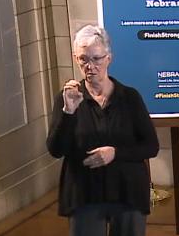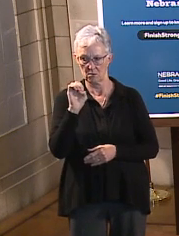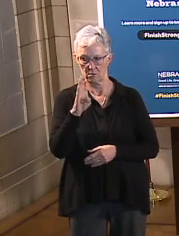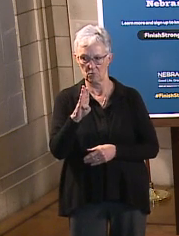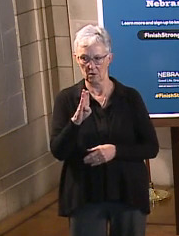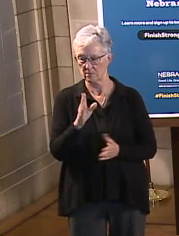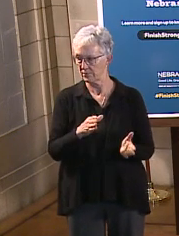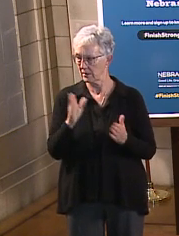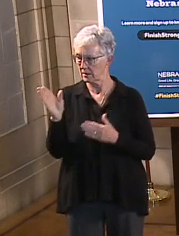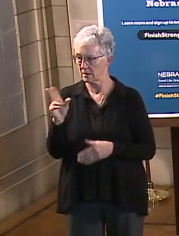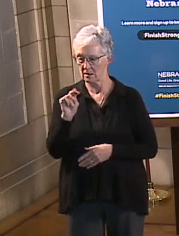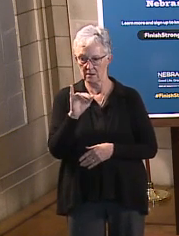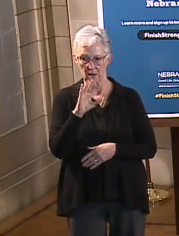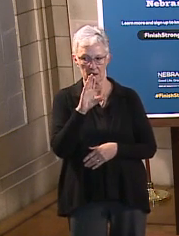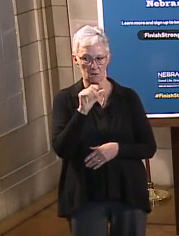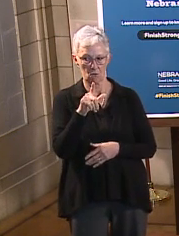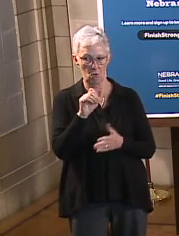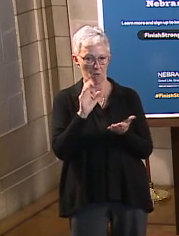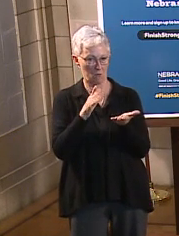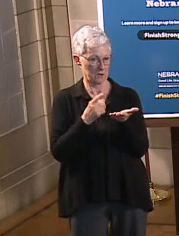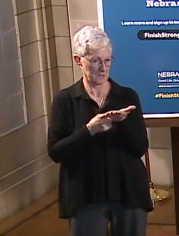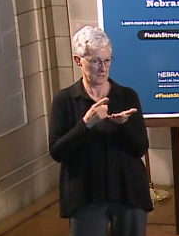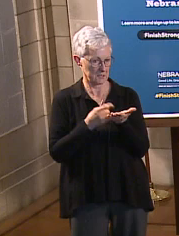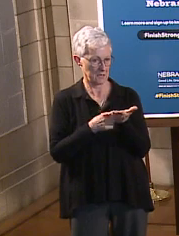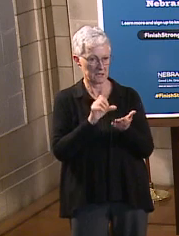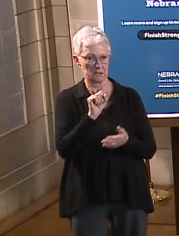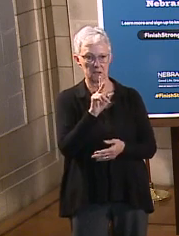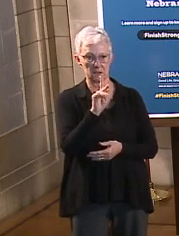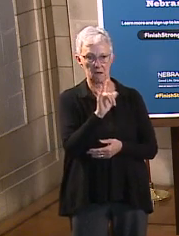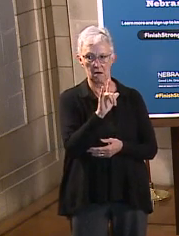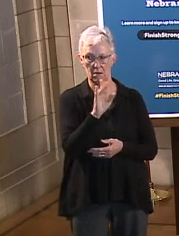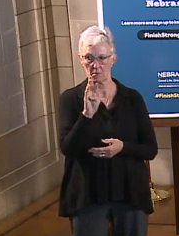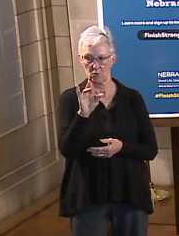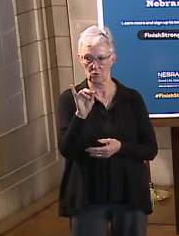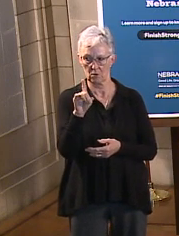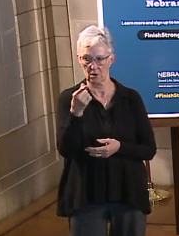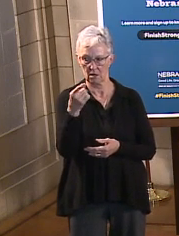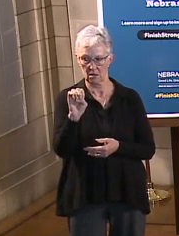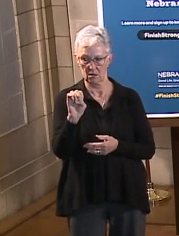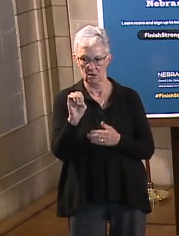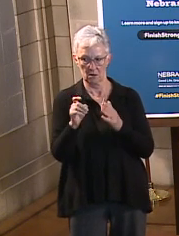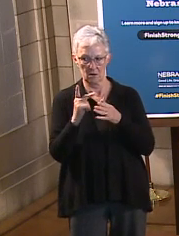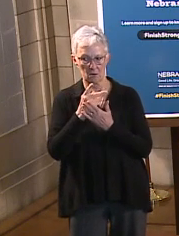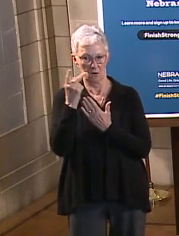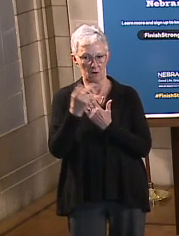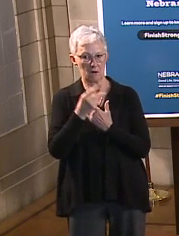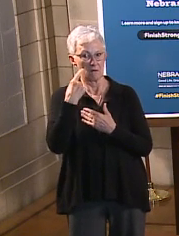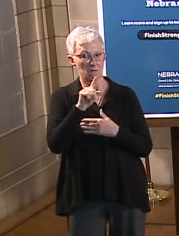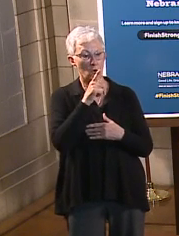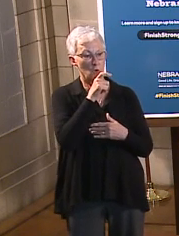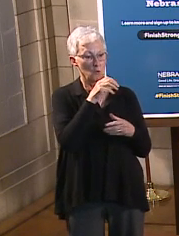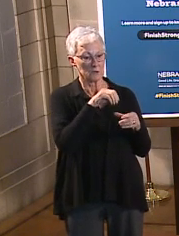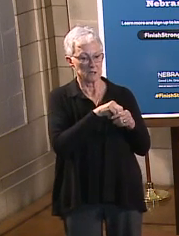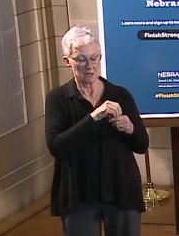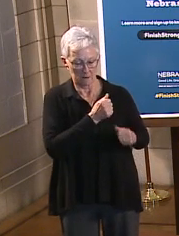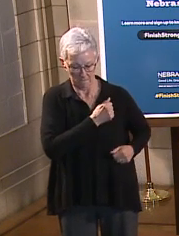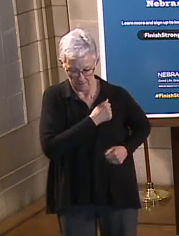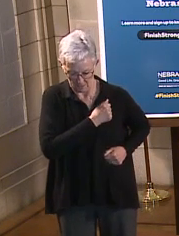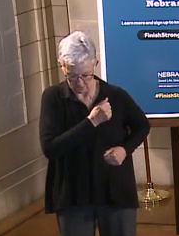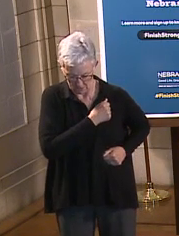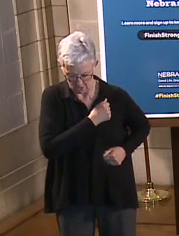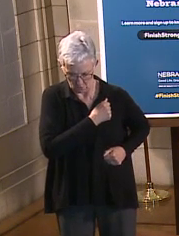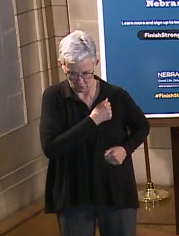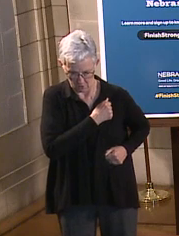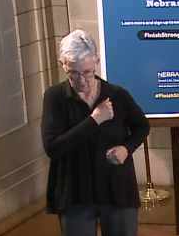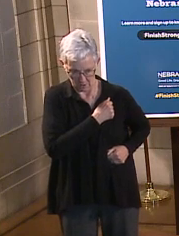talking about the skill bridge program, which is for our active duty military that are going be looking to leave the military and, uh, transition into, uh,